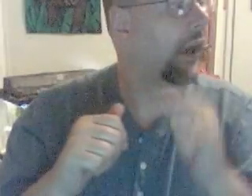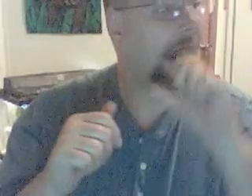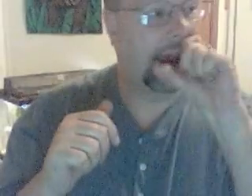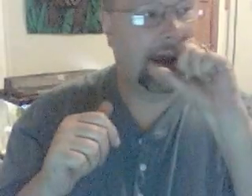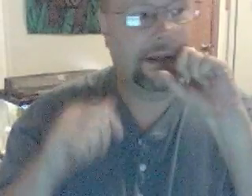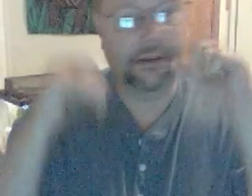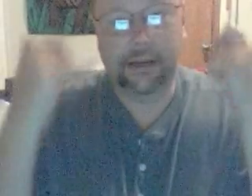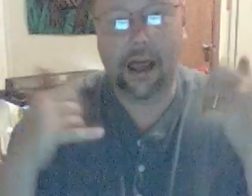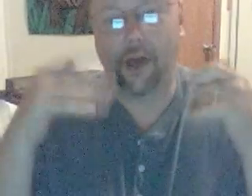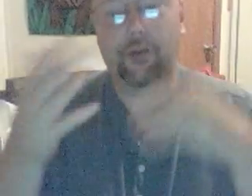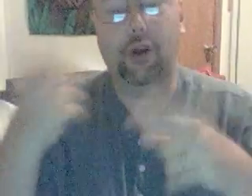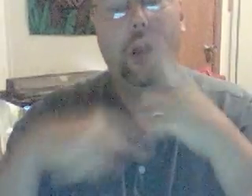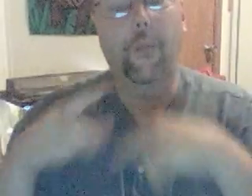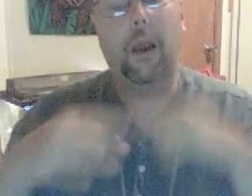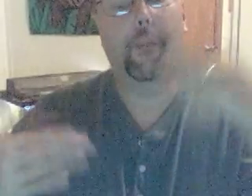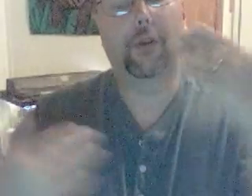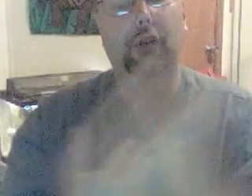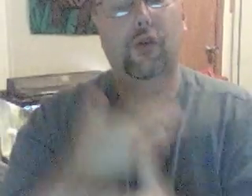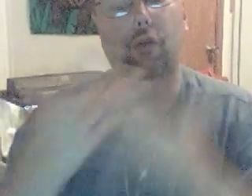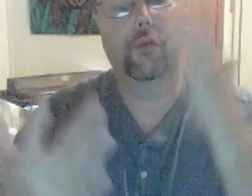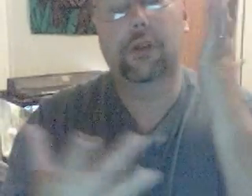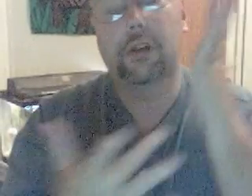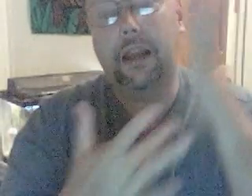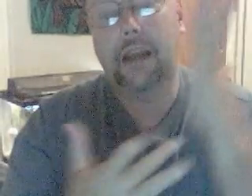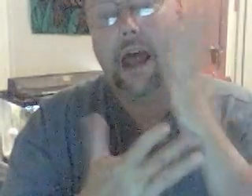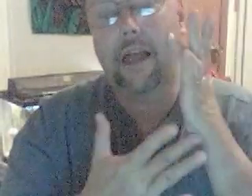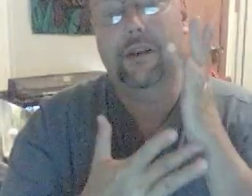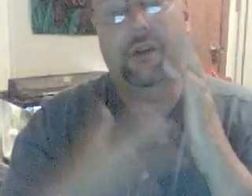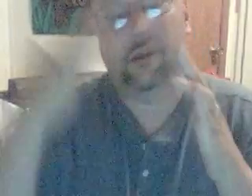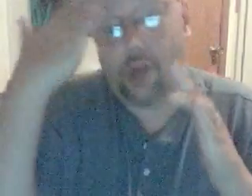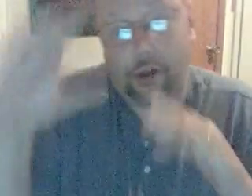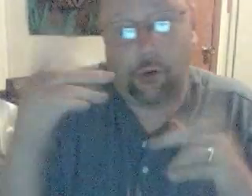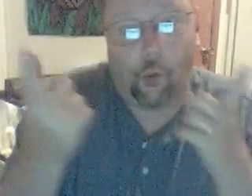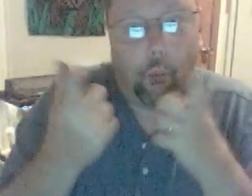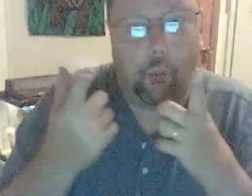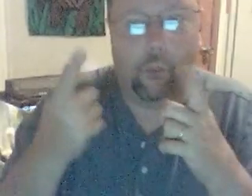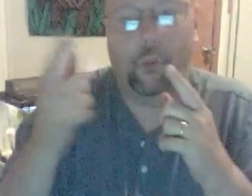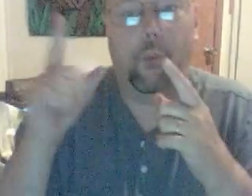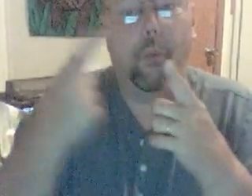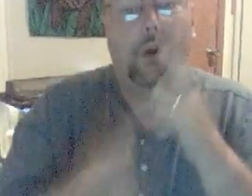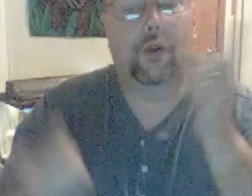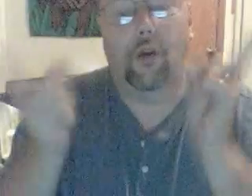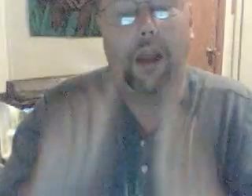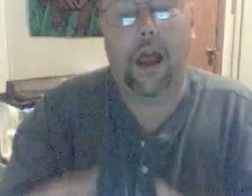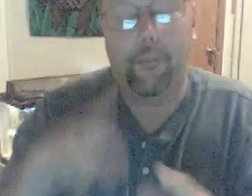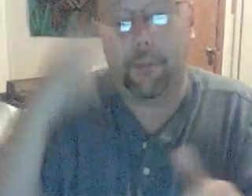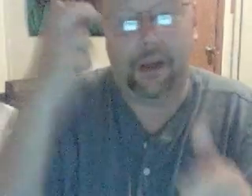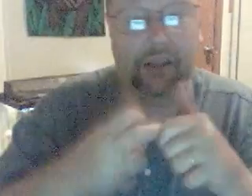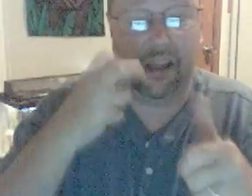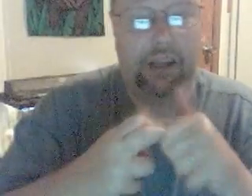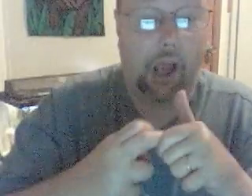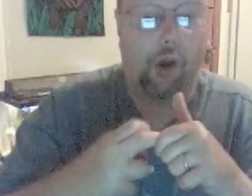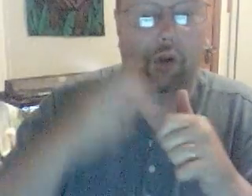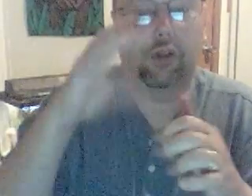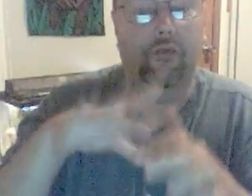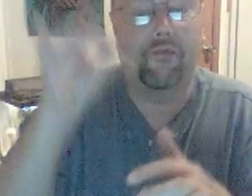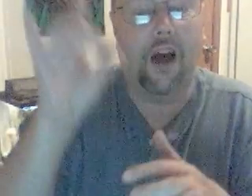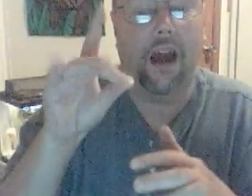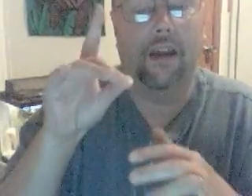And now they are coming up with new technologies. I don't know what is going to happen because it getting harder to find